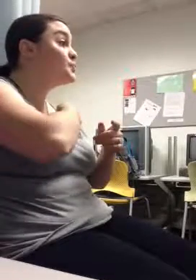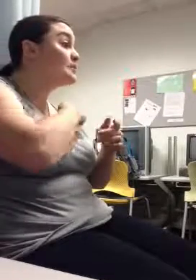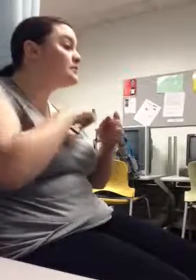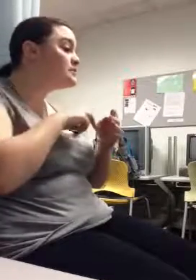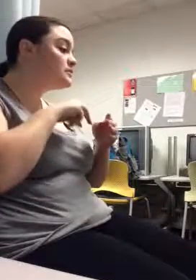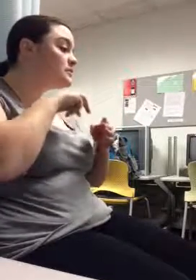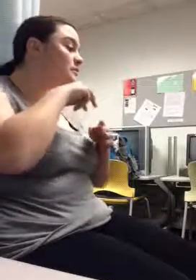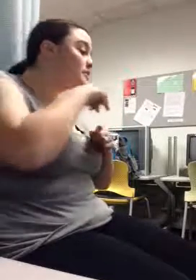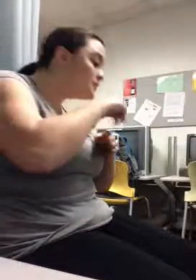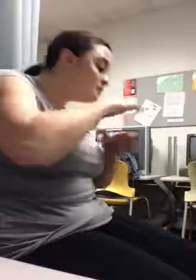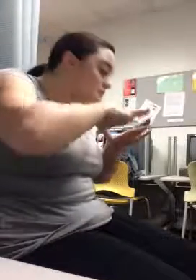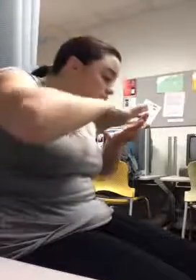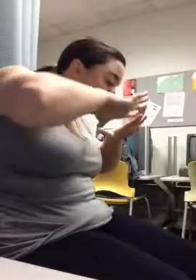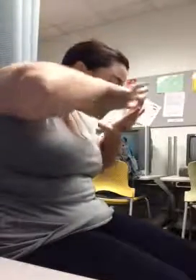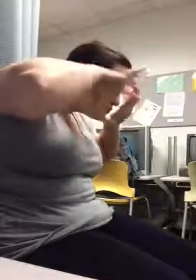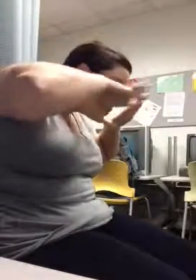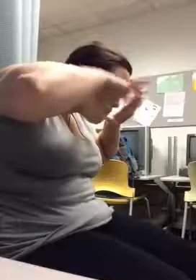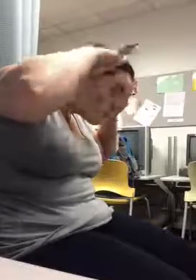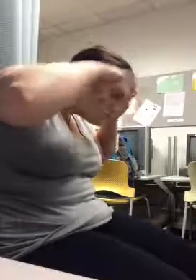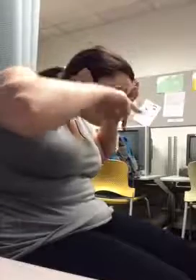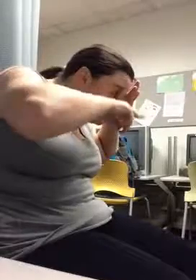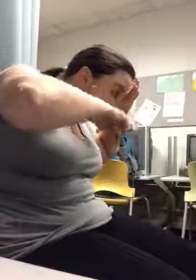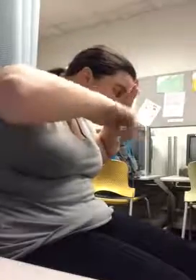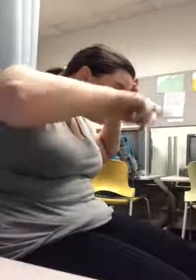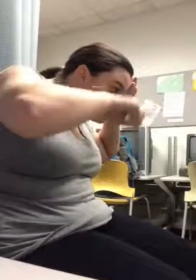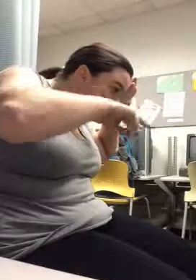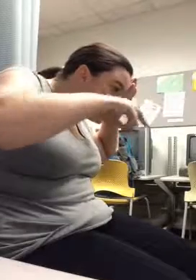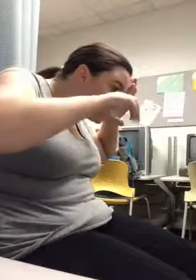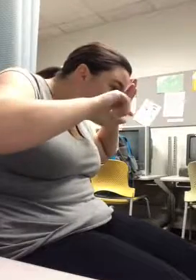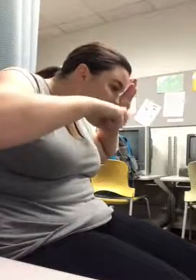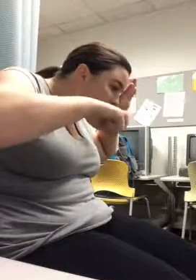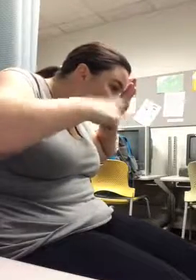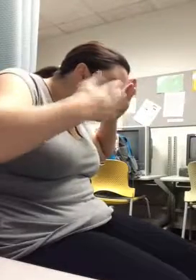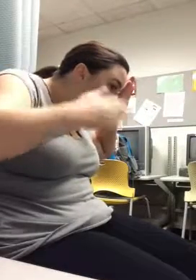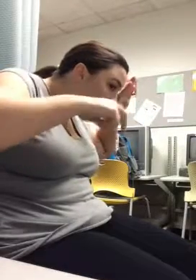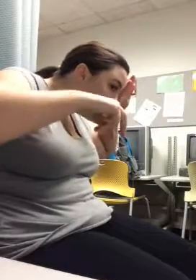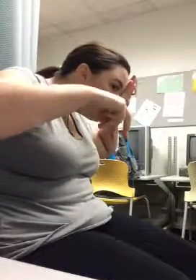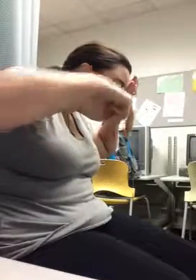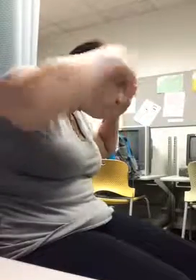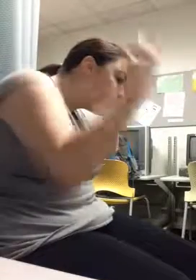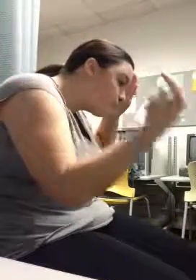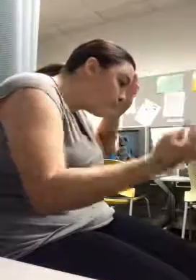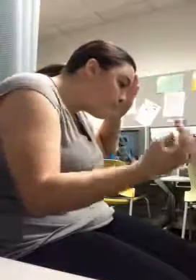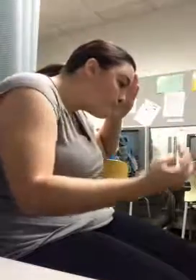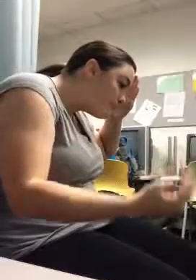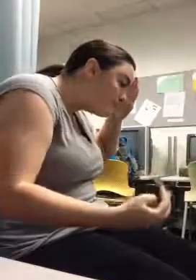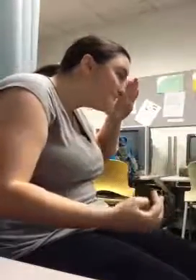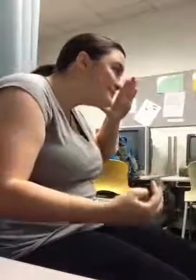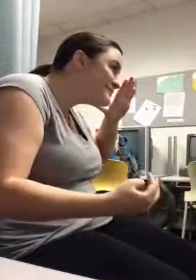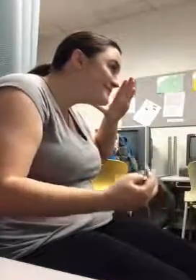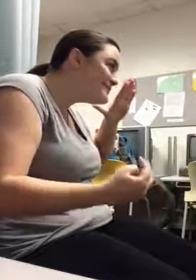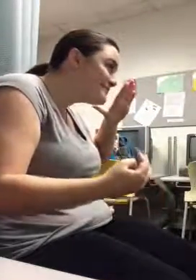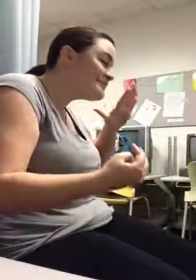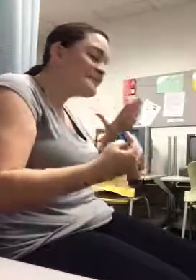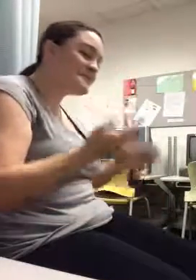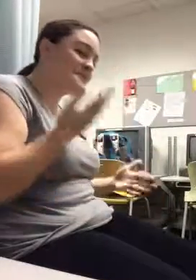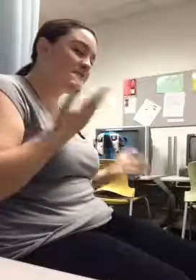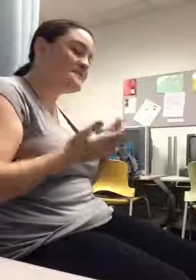whales. So the keys were probably somewhere out in the ocean floating around or